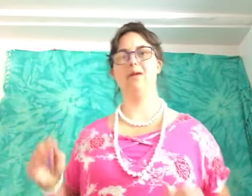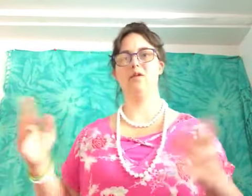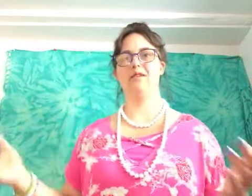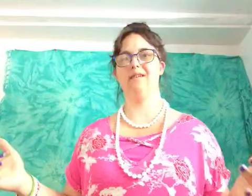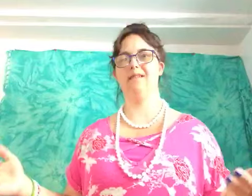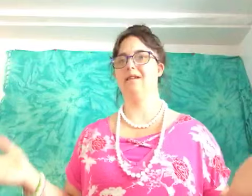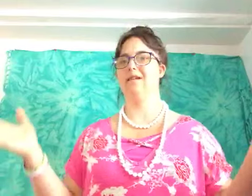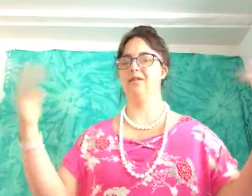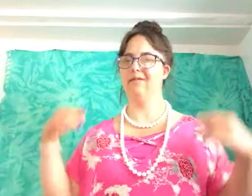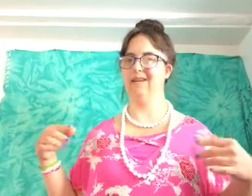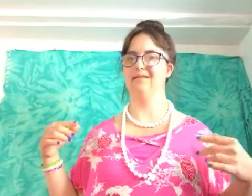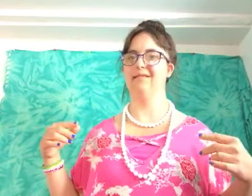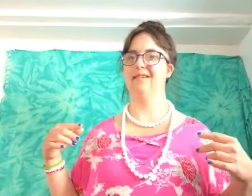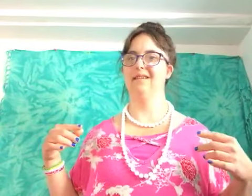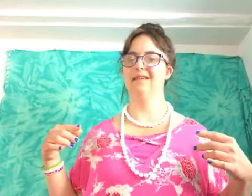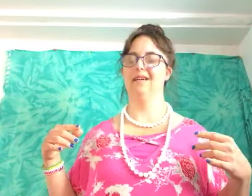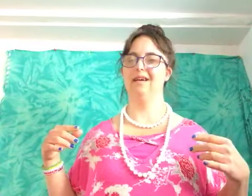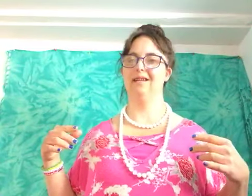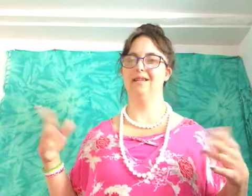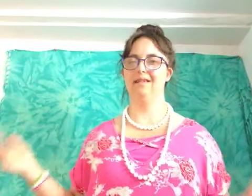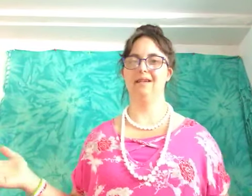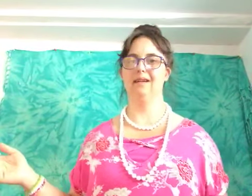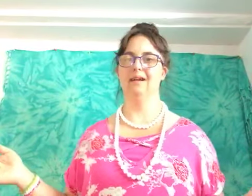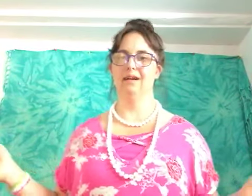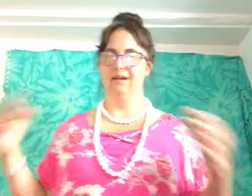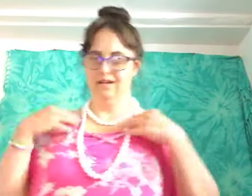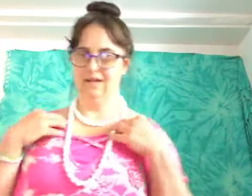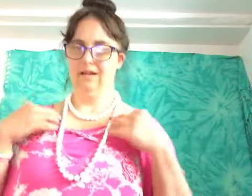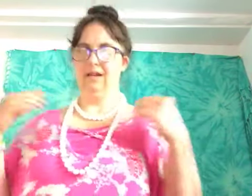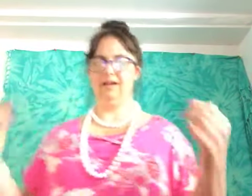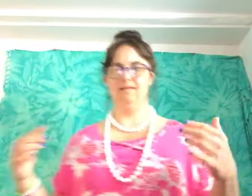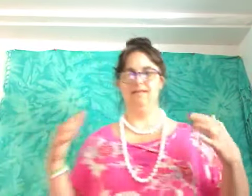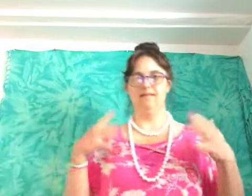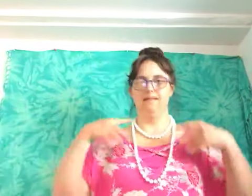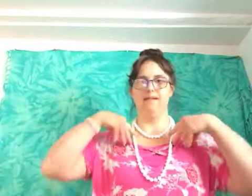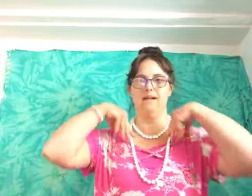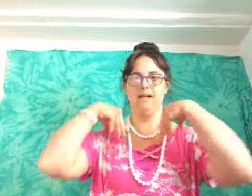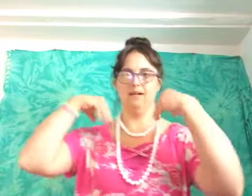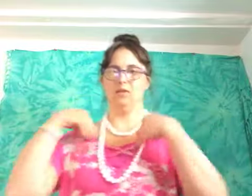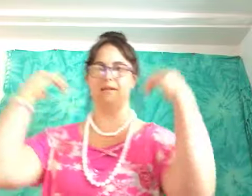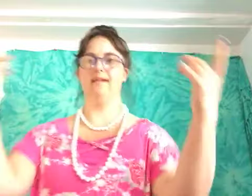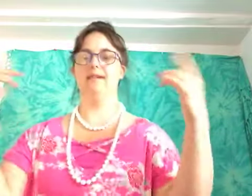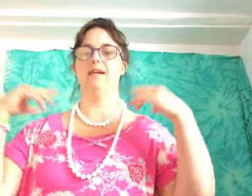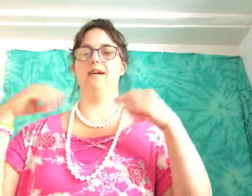be watching your videos and the and you're watching uh